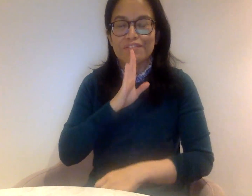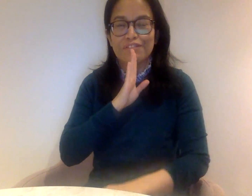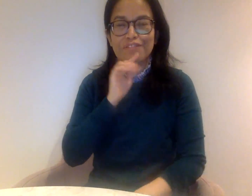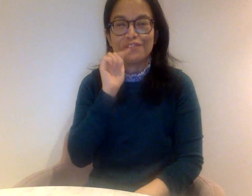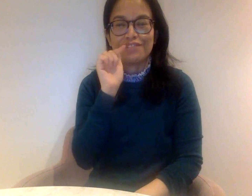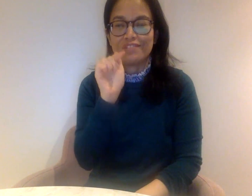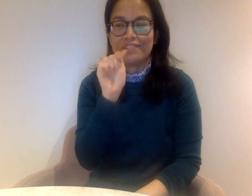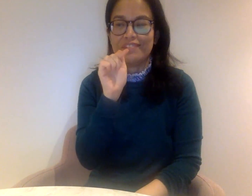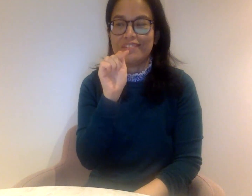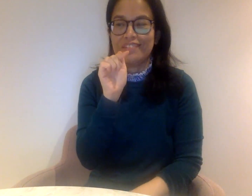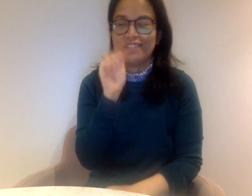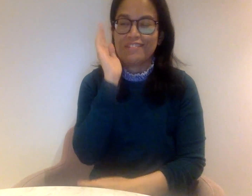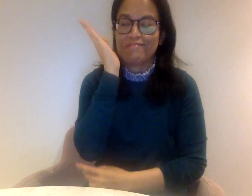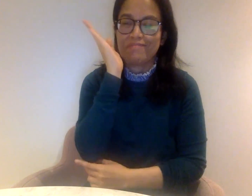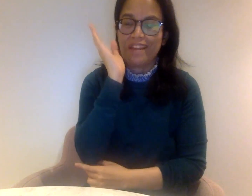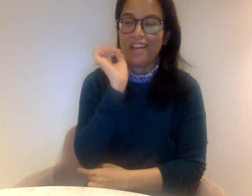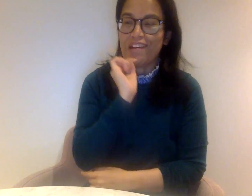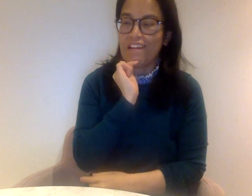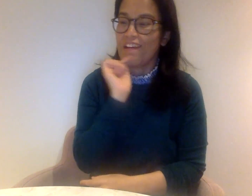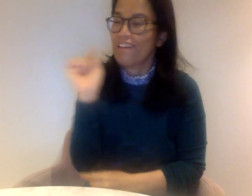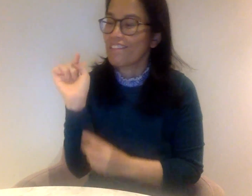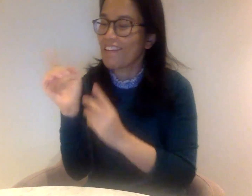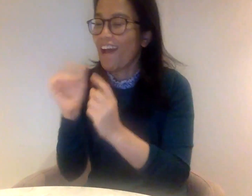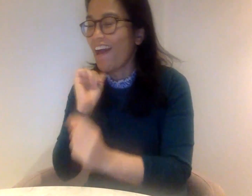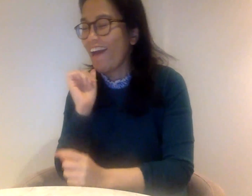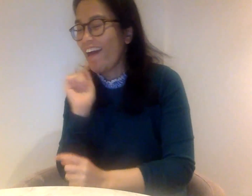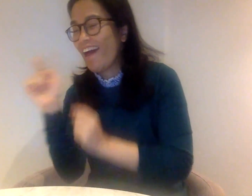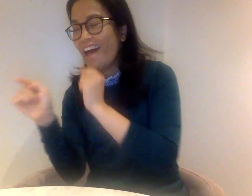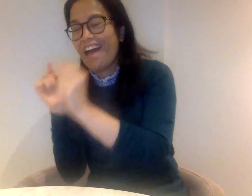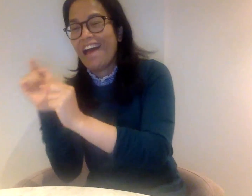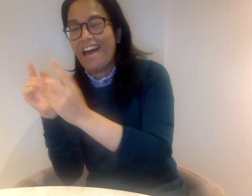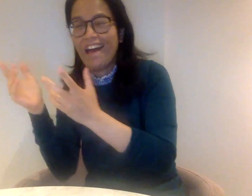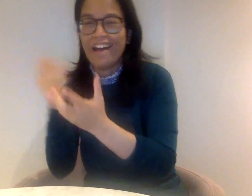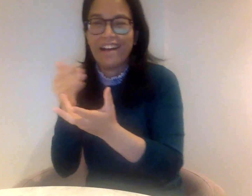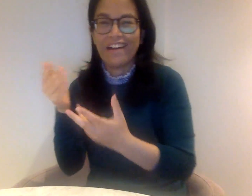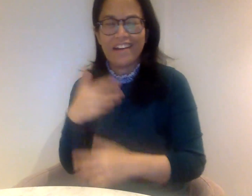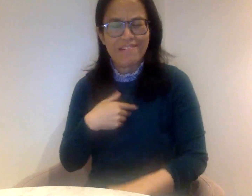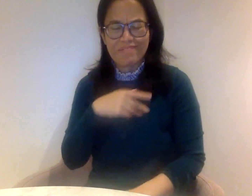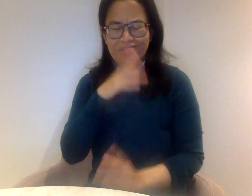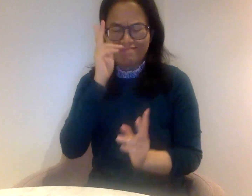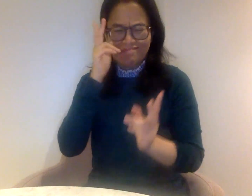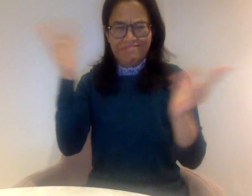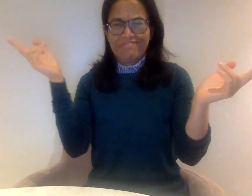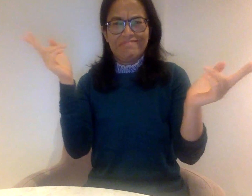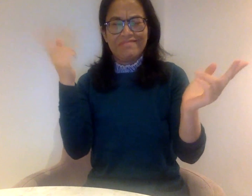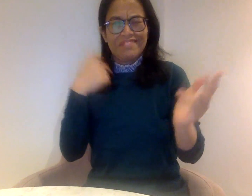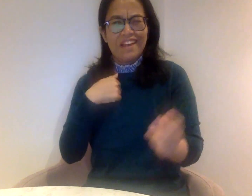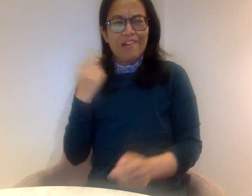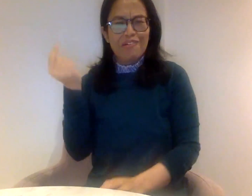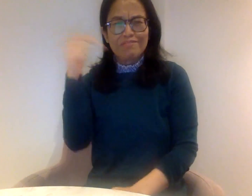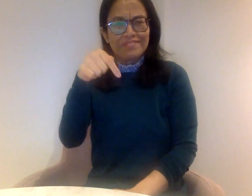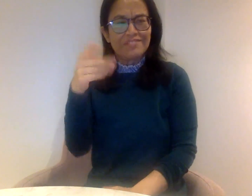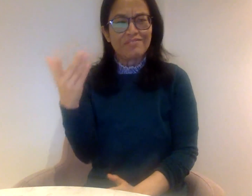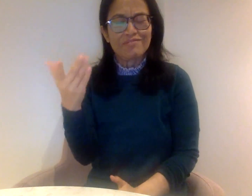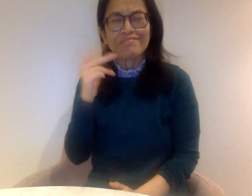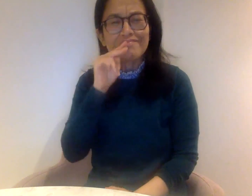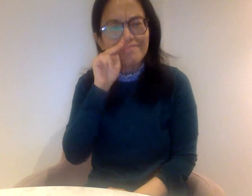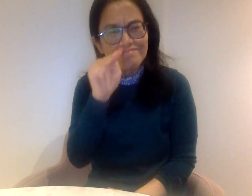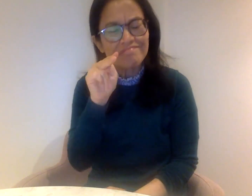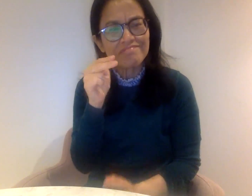screen or our presenter are always commenting on the interpreter and that really is not appreciated. So I'm